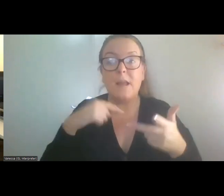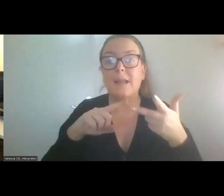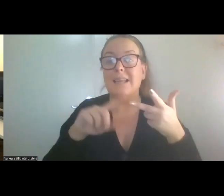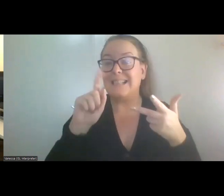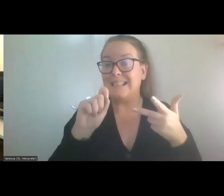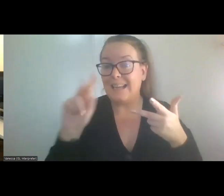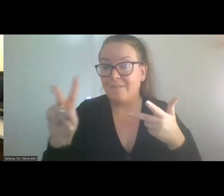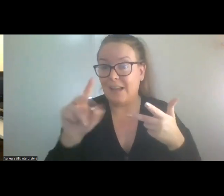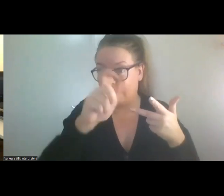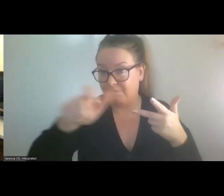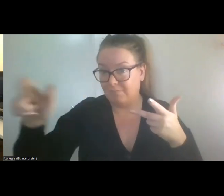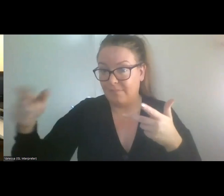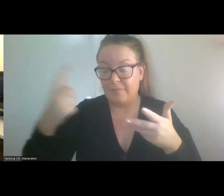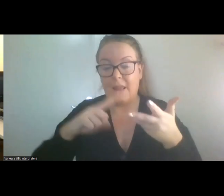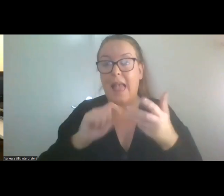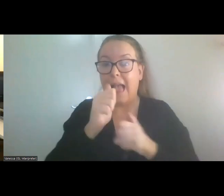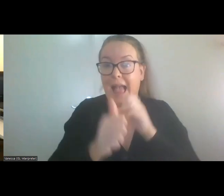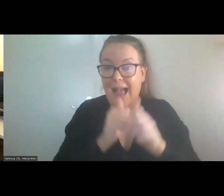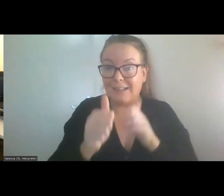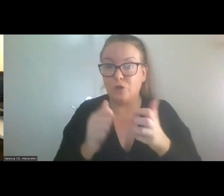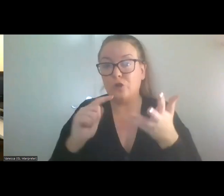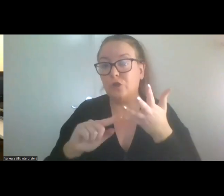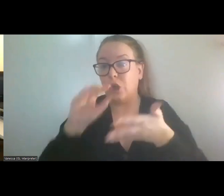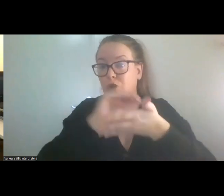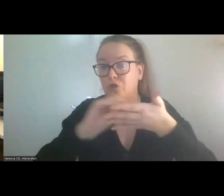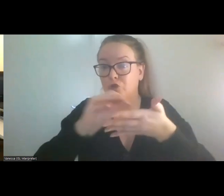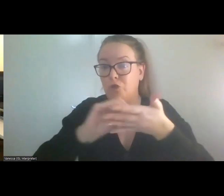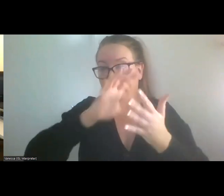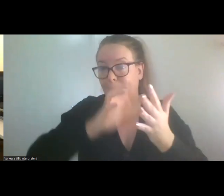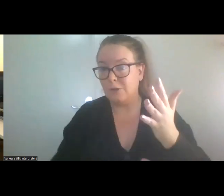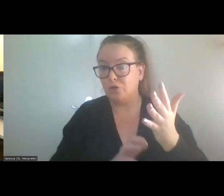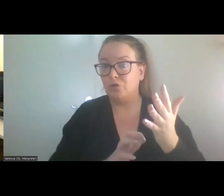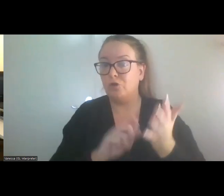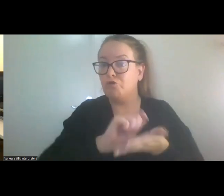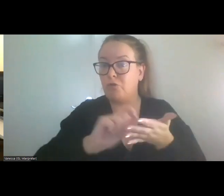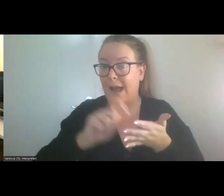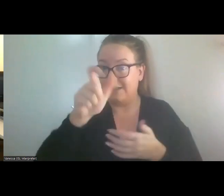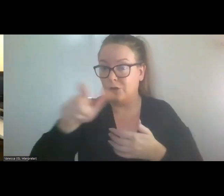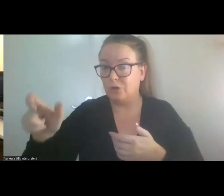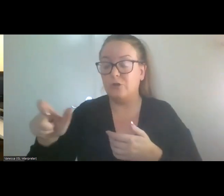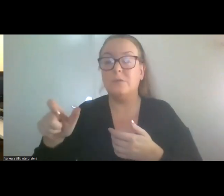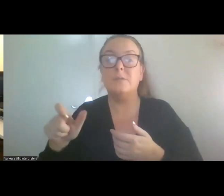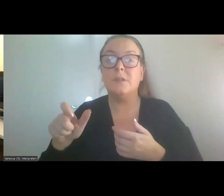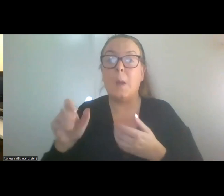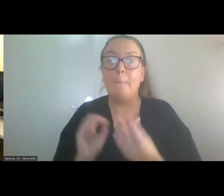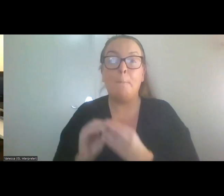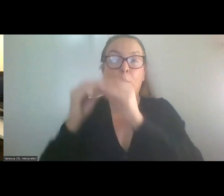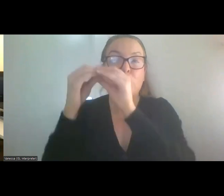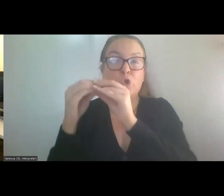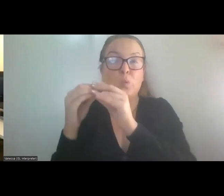well as actors, script writers, crew members, and producers. I